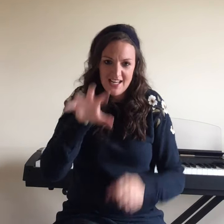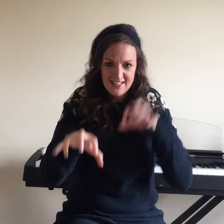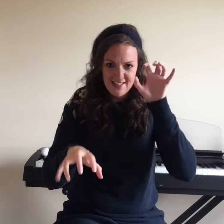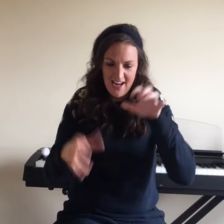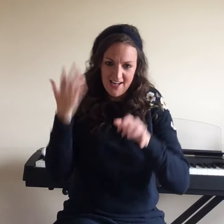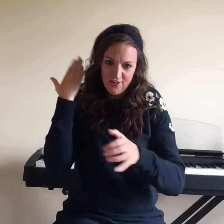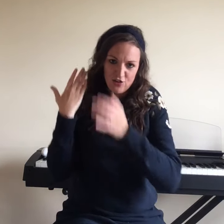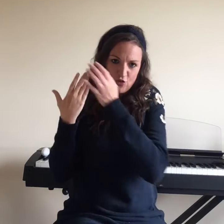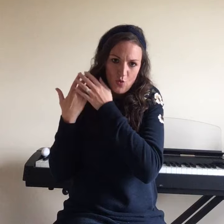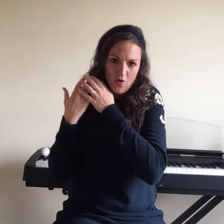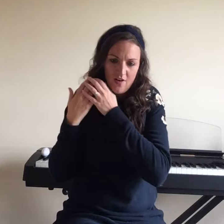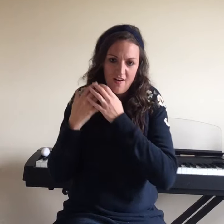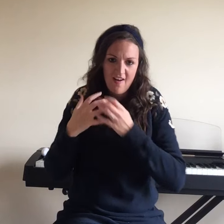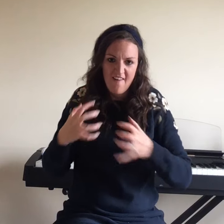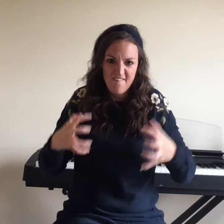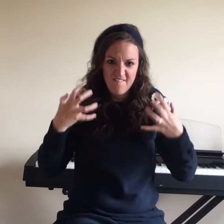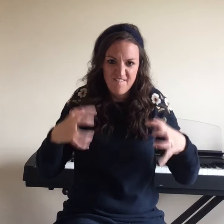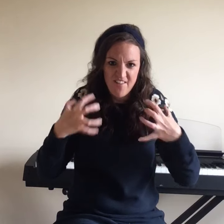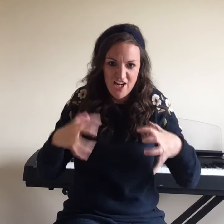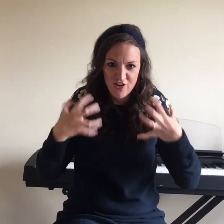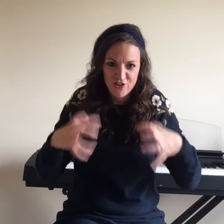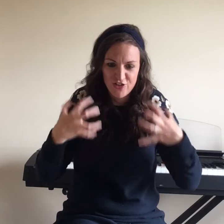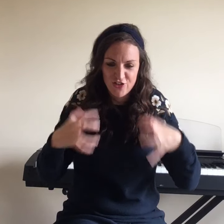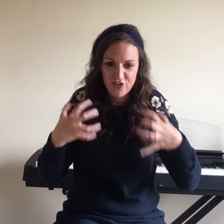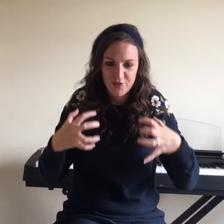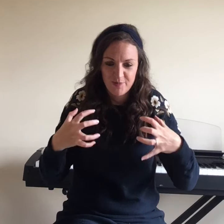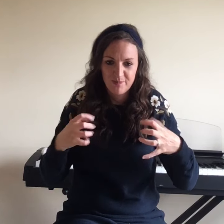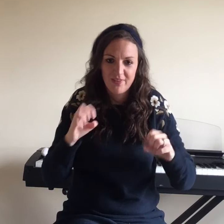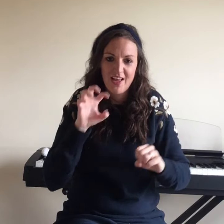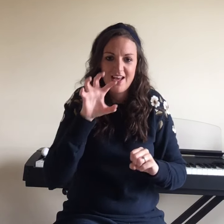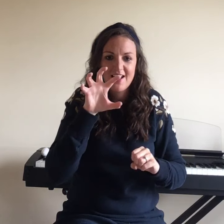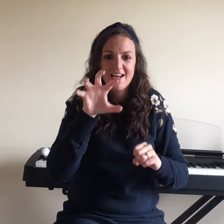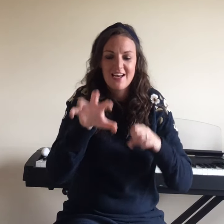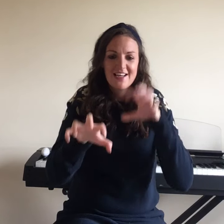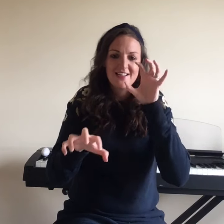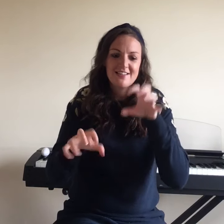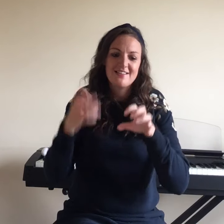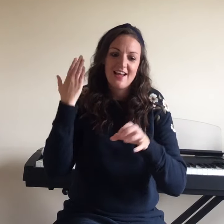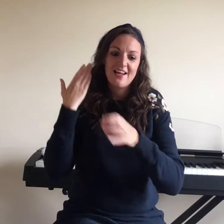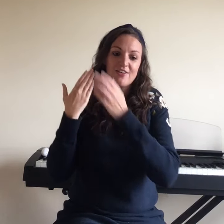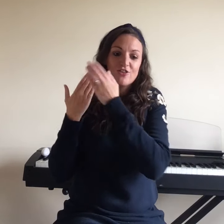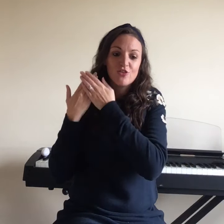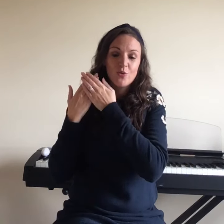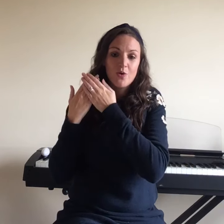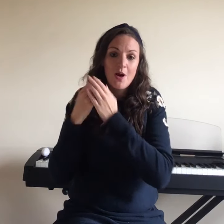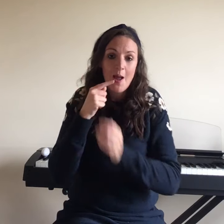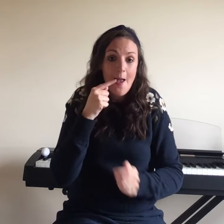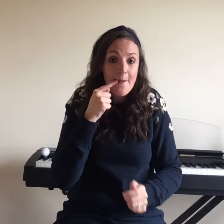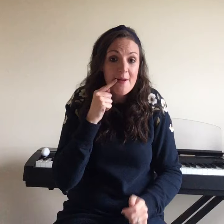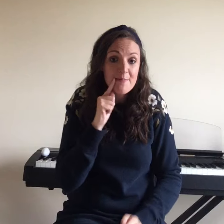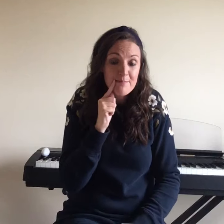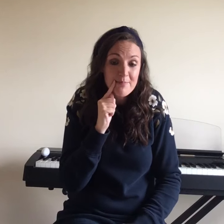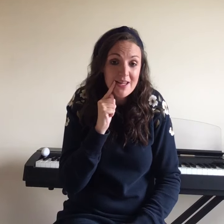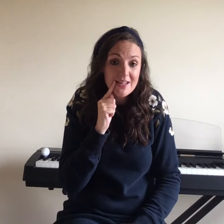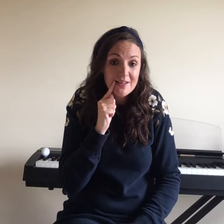Dinosaur Fierce. Dinosaur Meek.